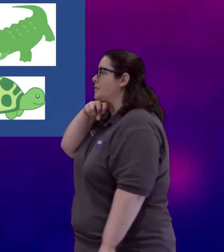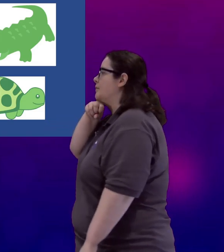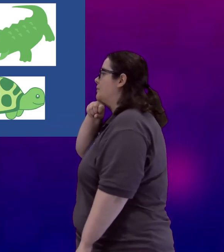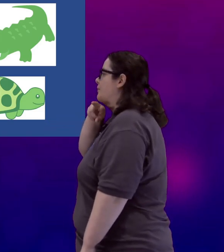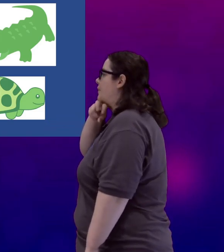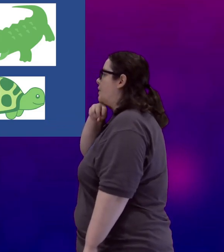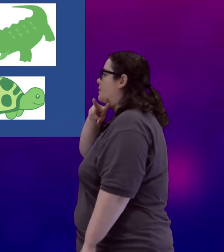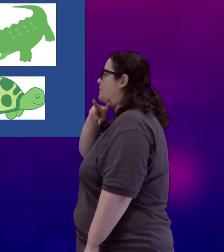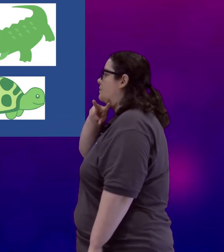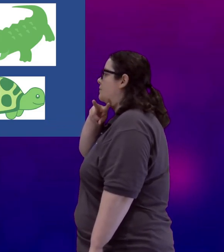Frog.